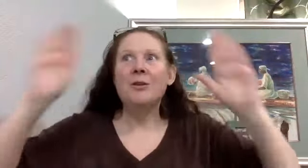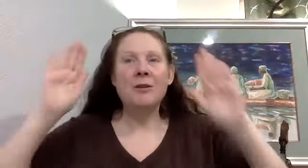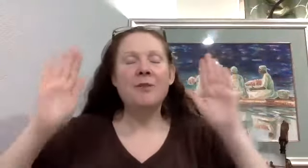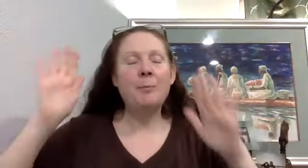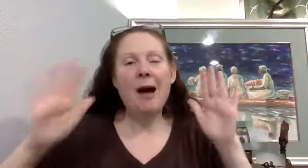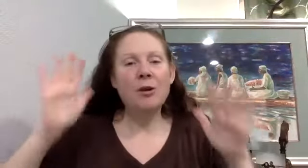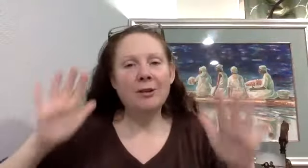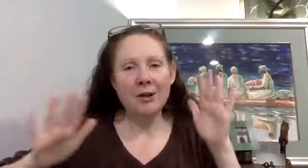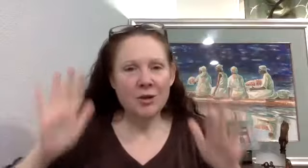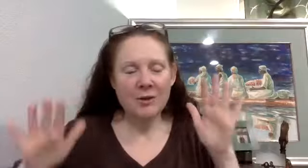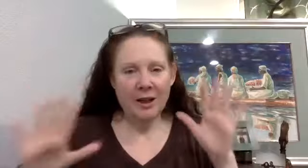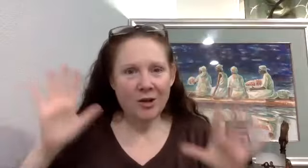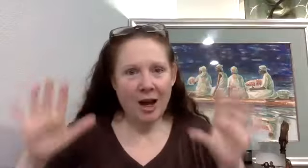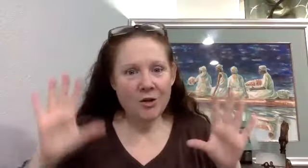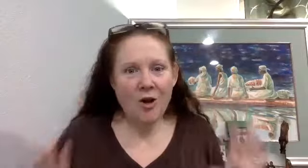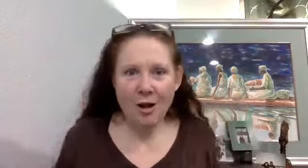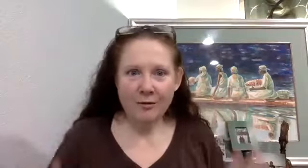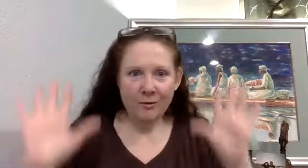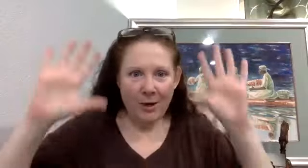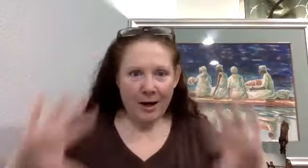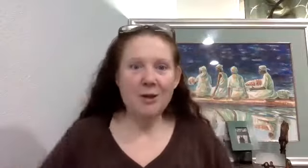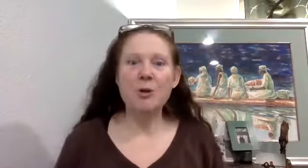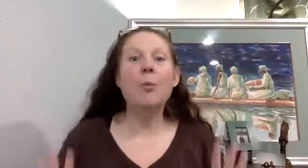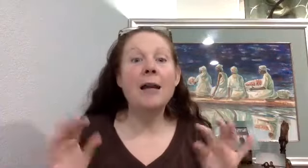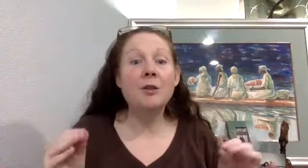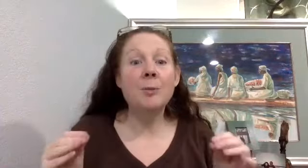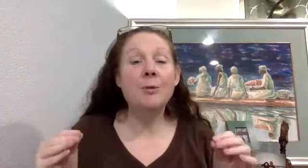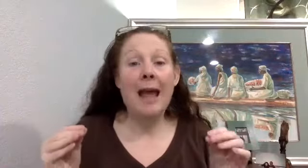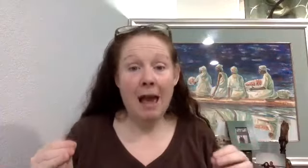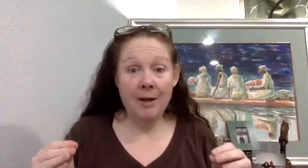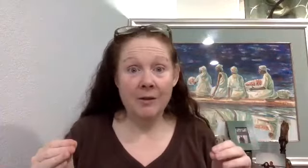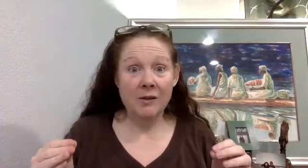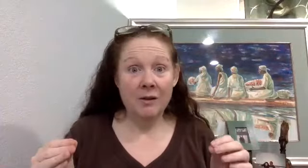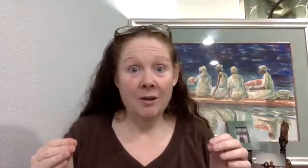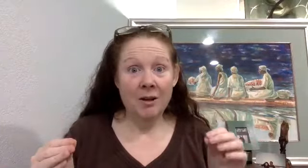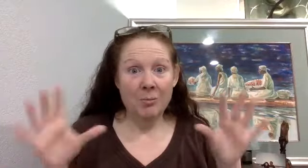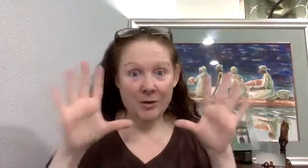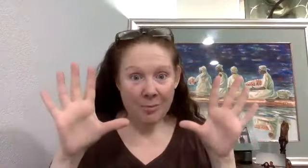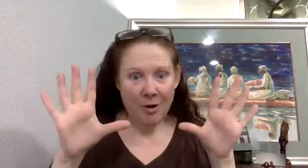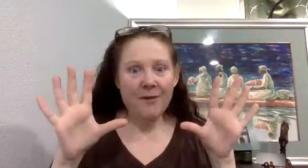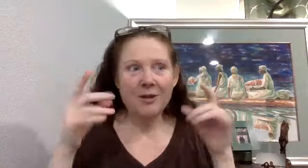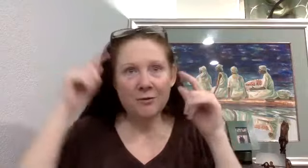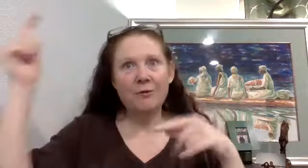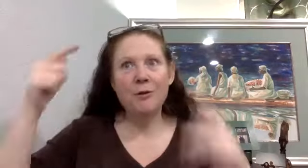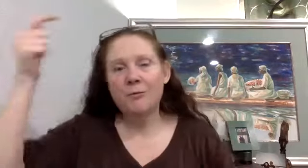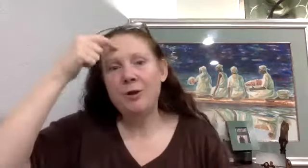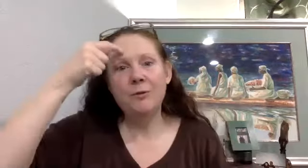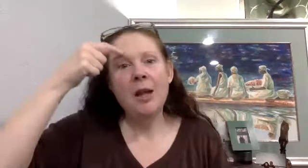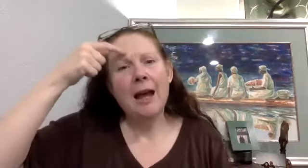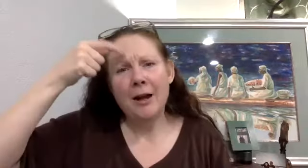the, the, the power of electricity to change all of the way, you know, your body stops doing habits placebo effect. You, you, you, you, I